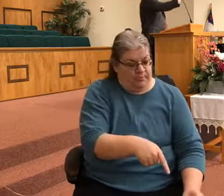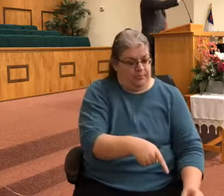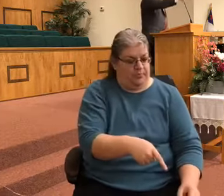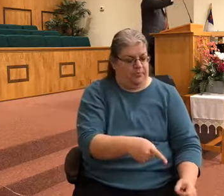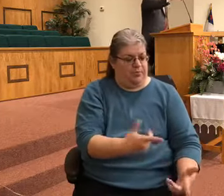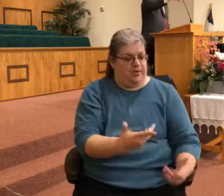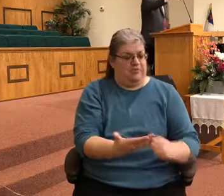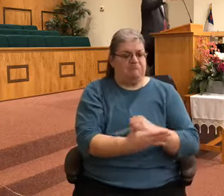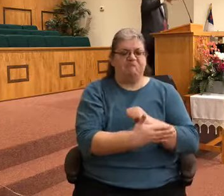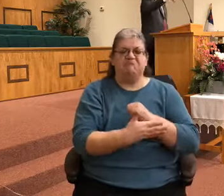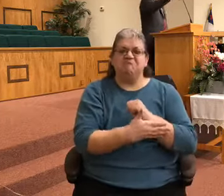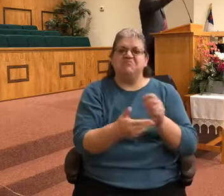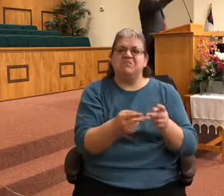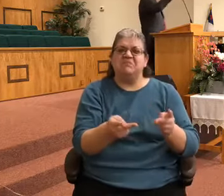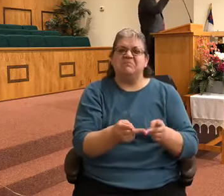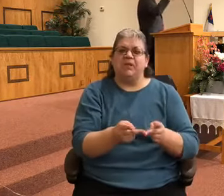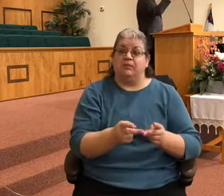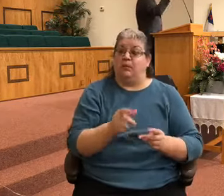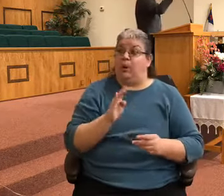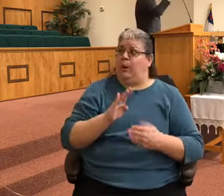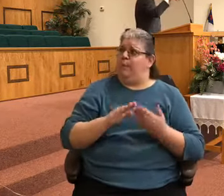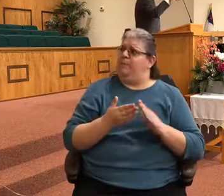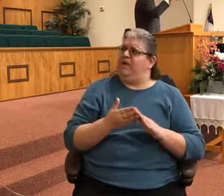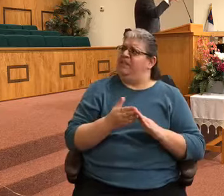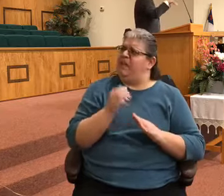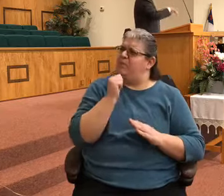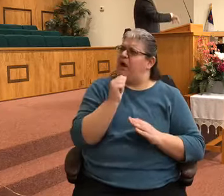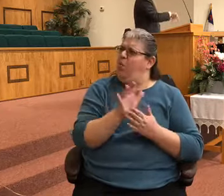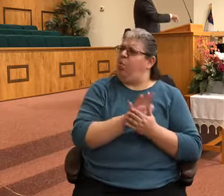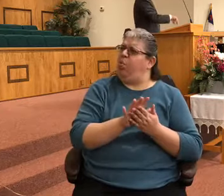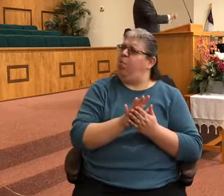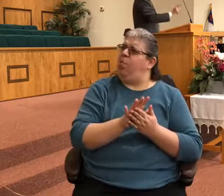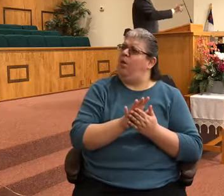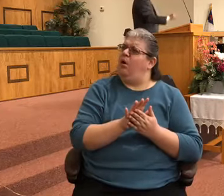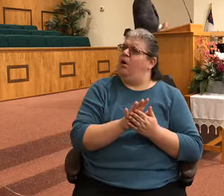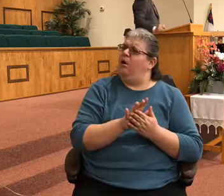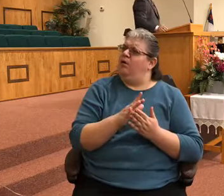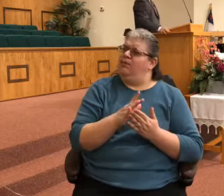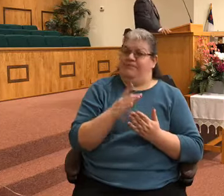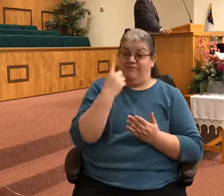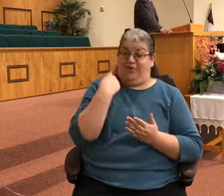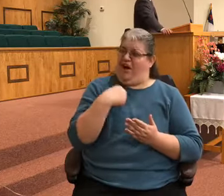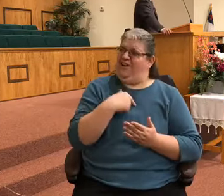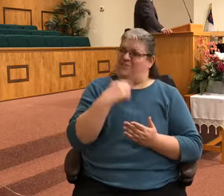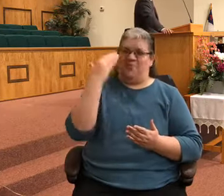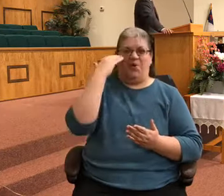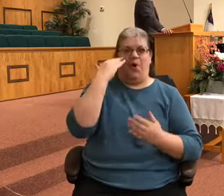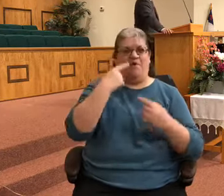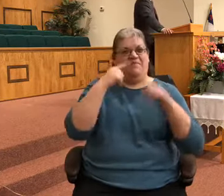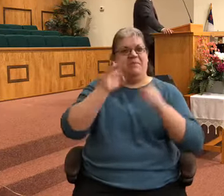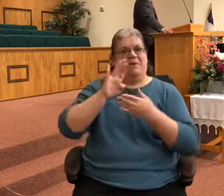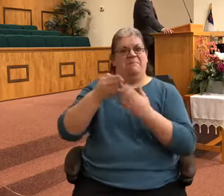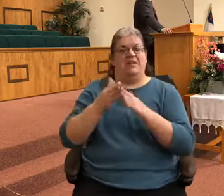Bethlehem does not seem obscure to us, but it was at the time Jesus came, when he was born in the mansion.